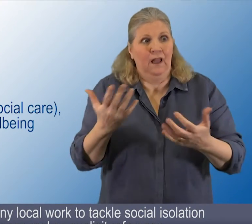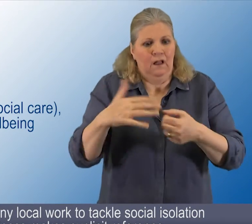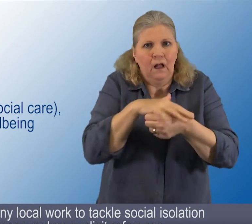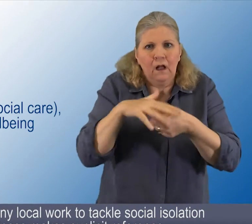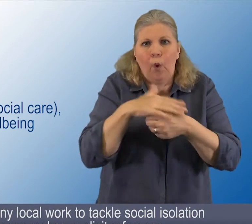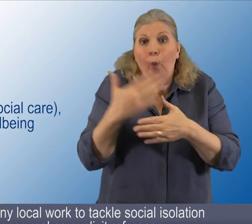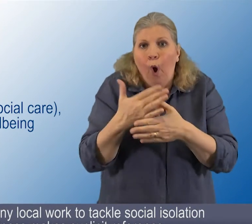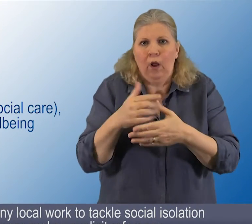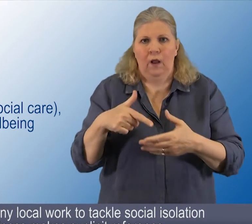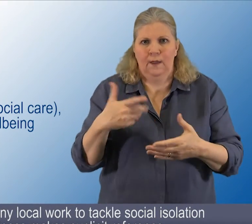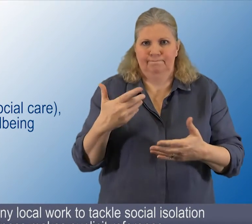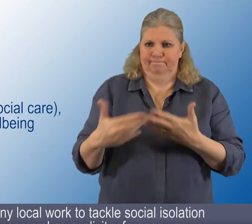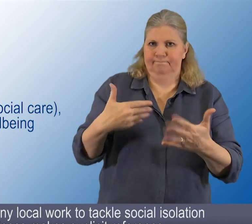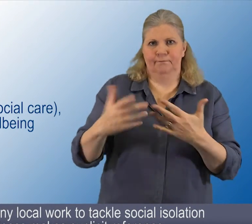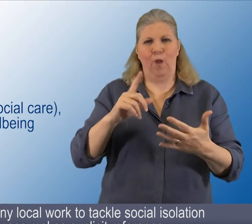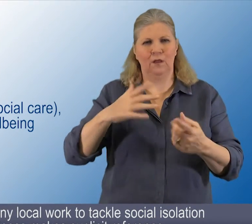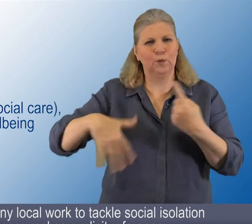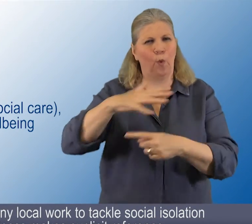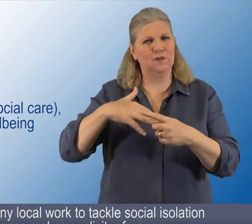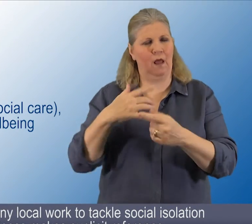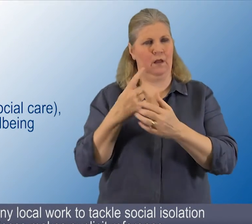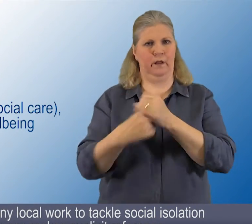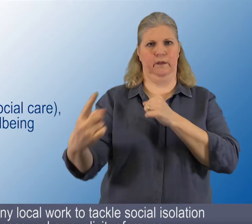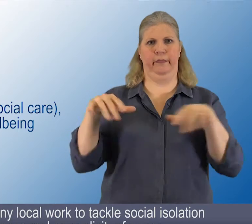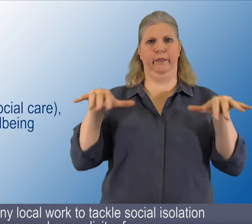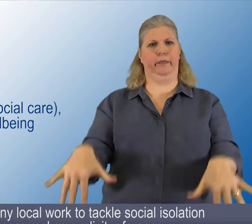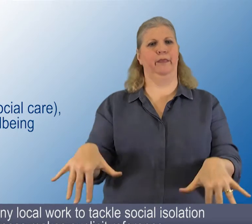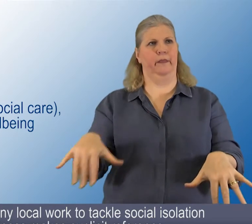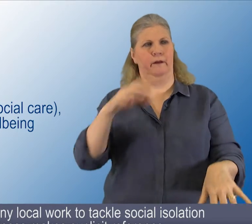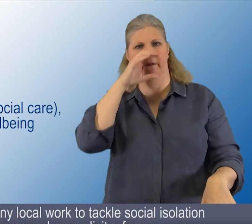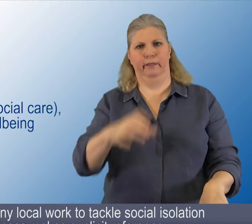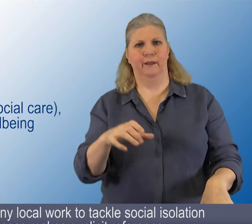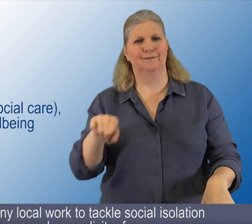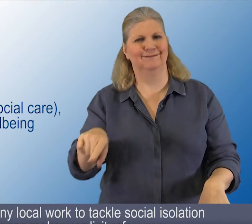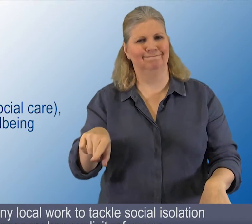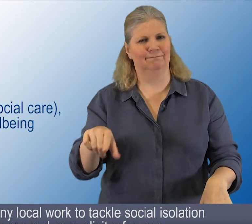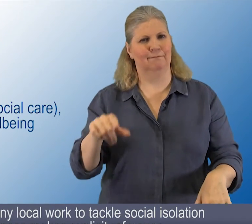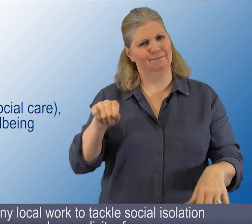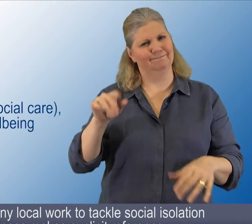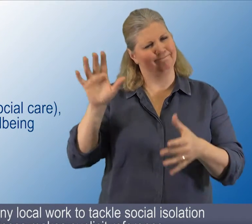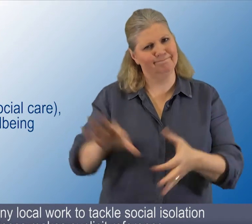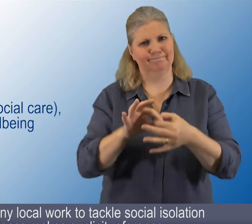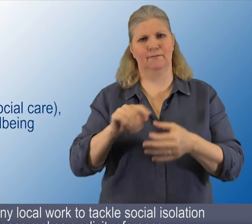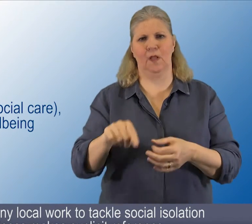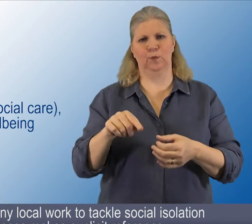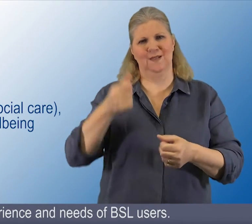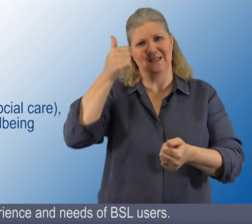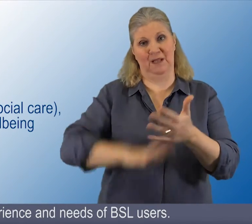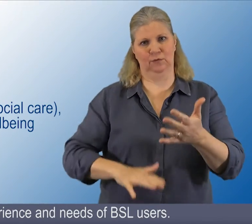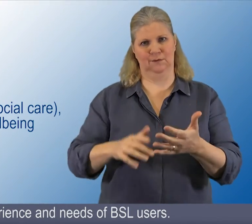23. Ensure that any local work to tackle social isolation and loneliness makes explicit reference to the experience and